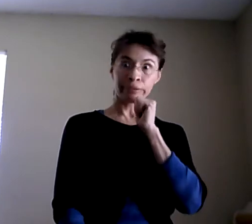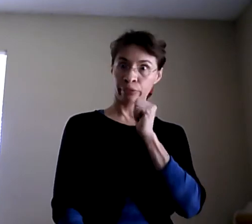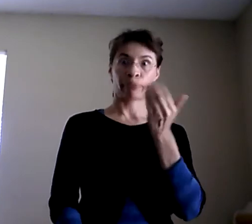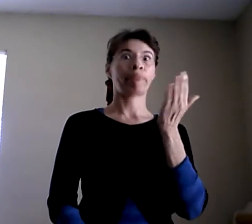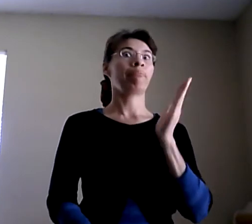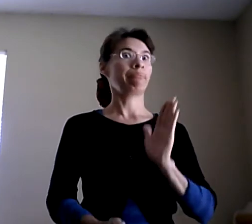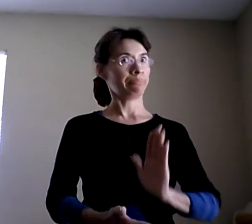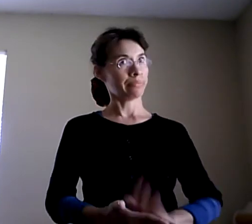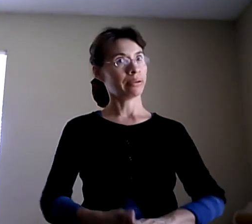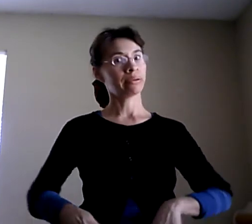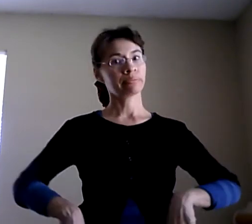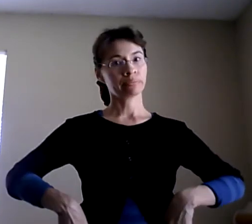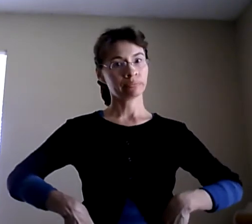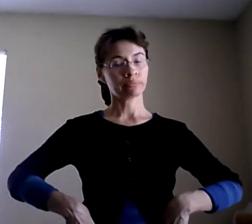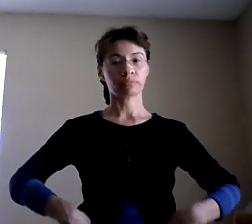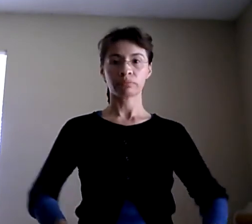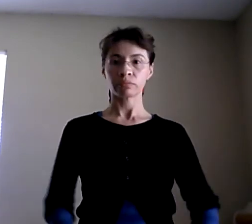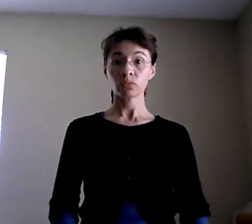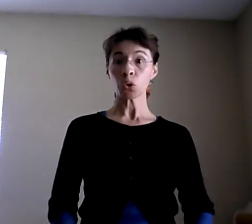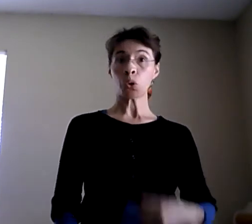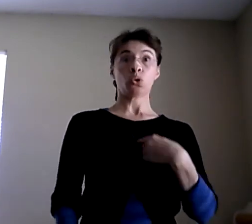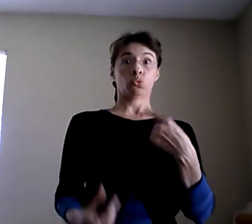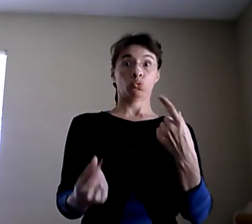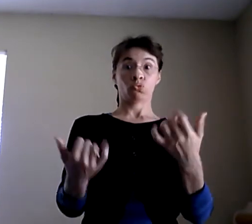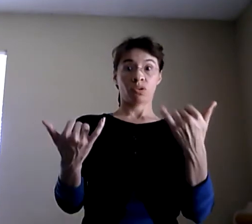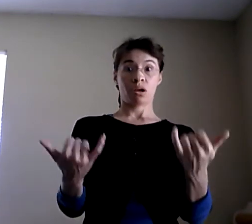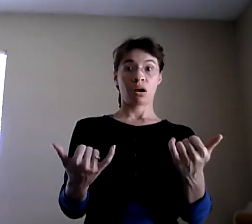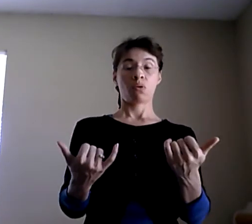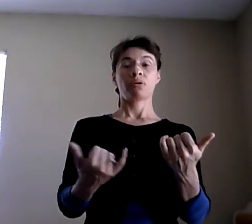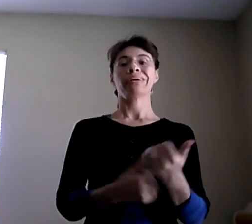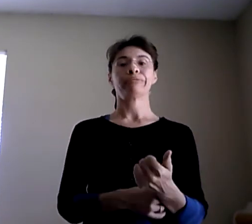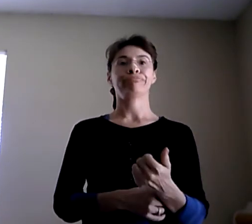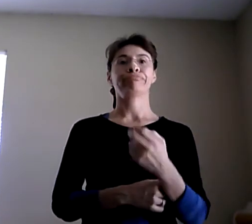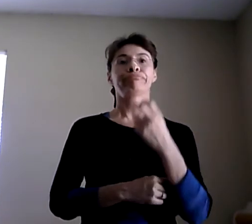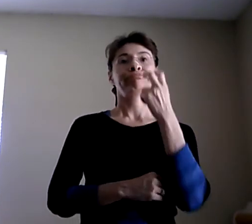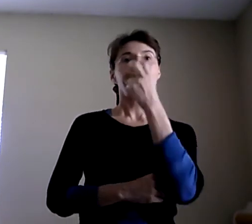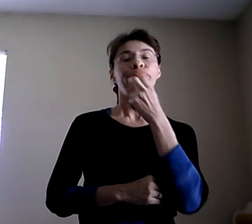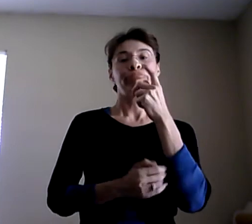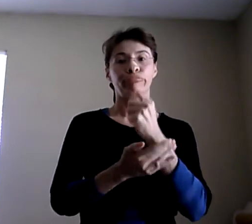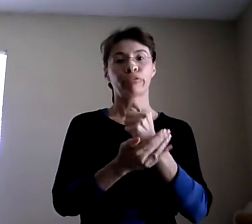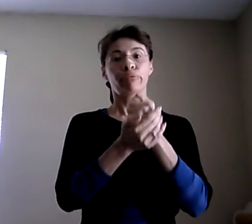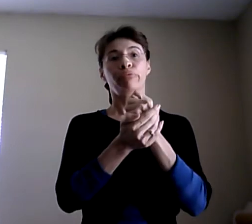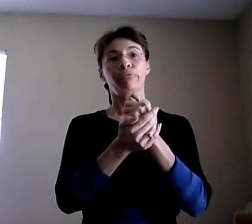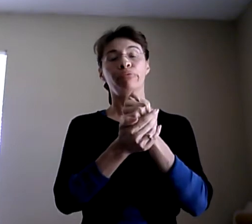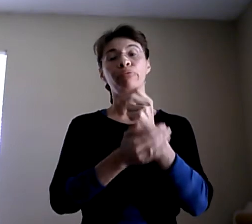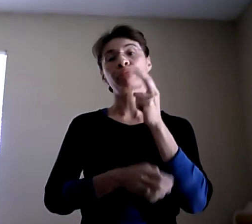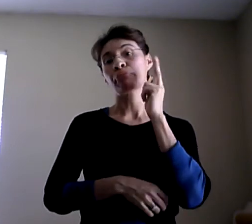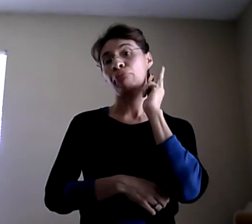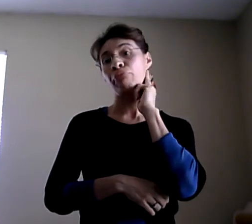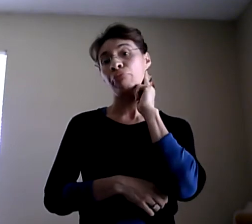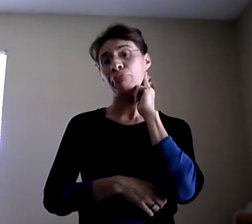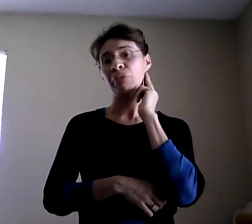So do we, do we have to do speech therapy with her or cochlear implants? Do you know anything about that?